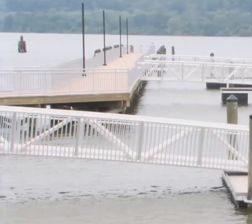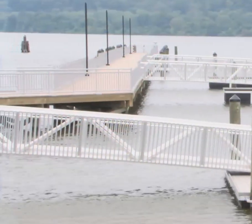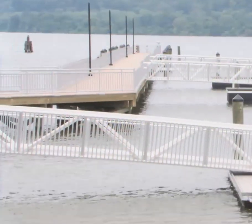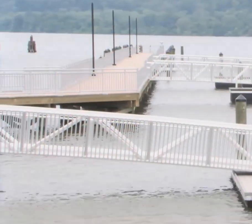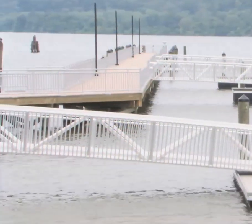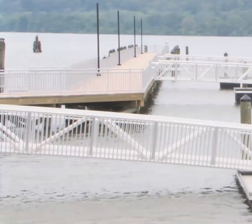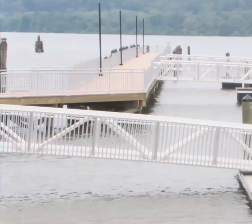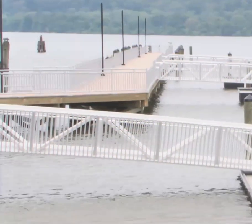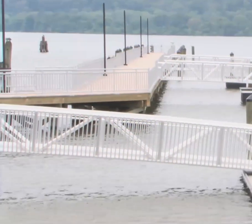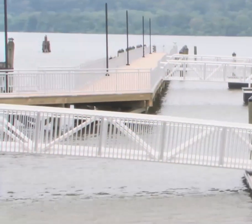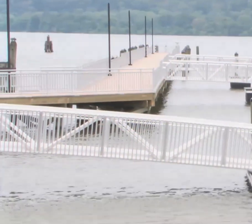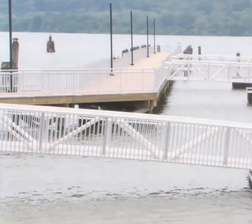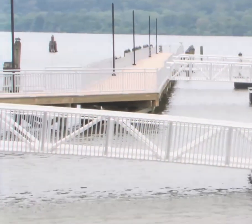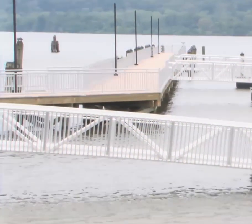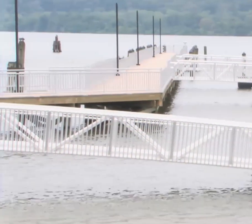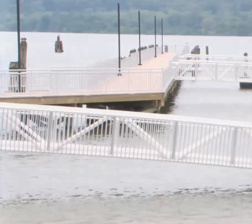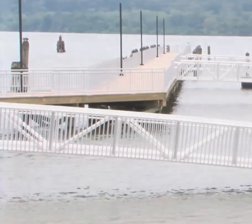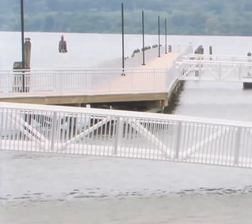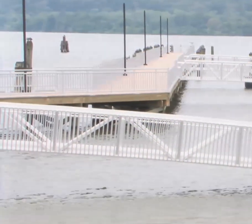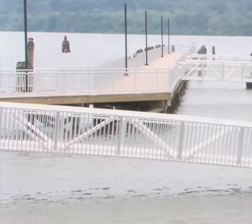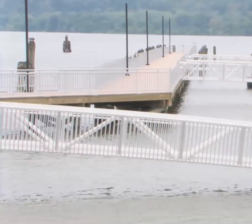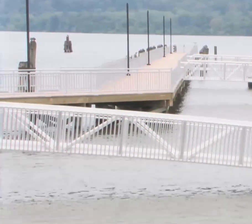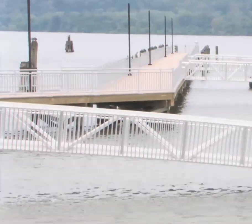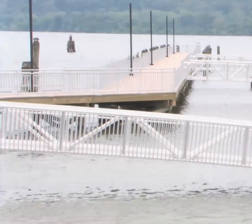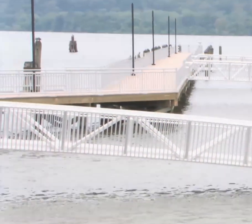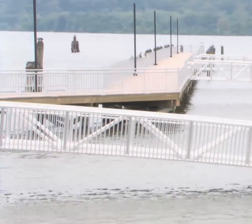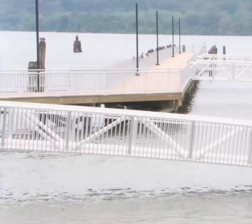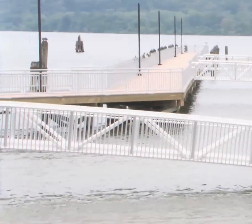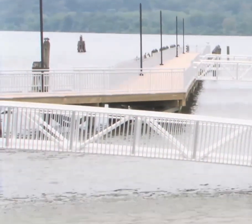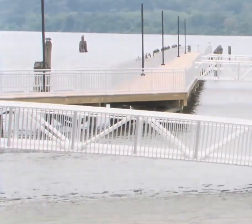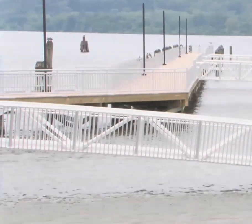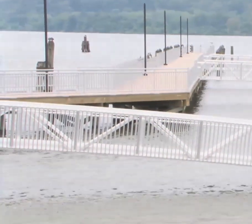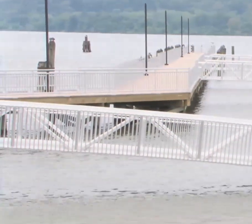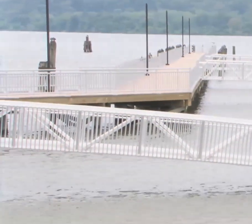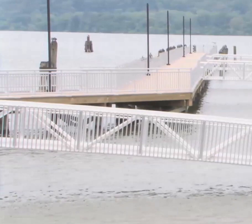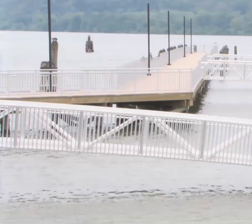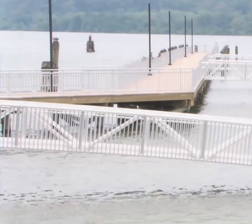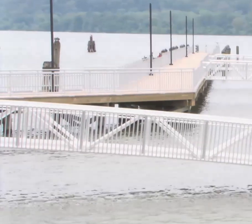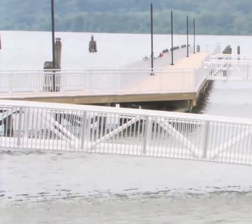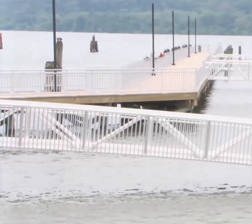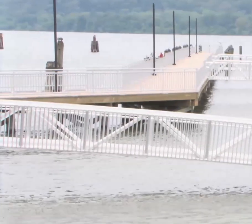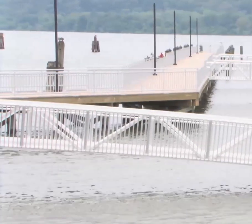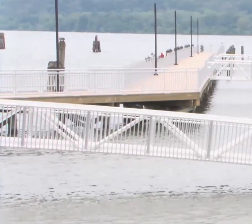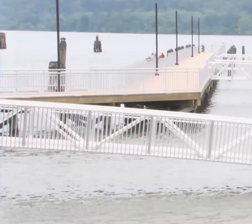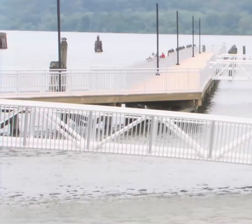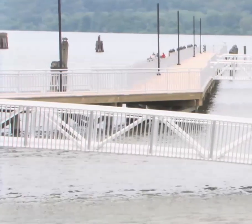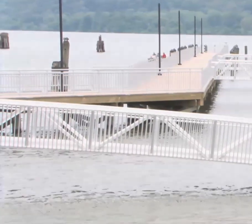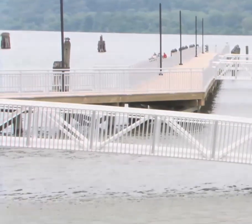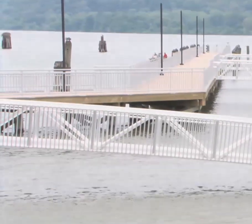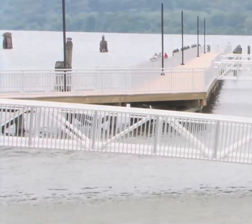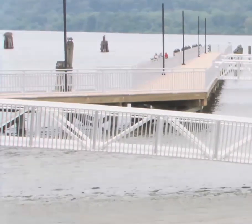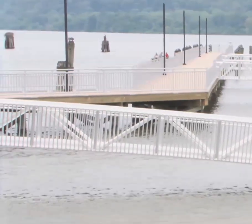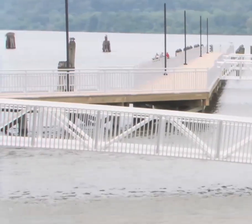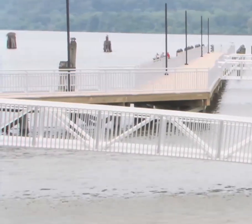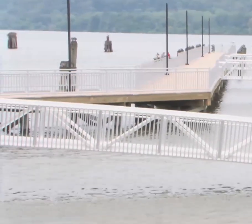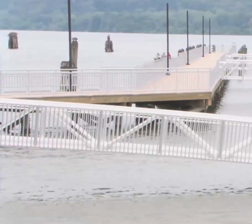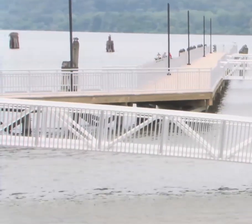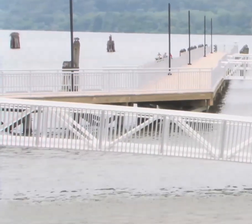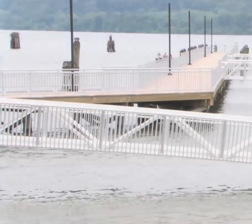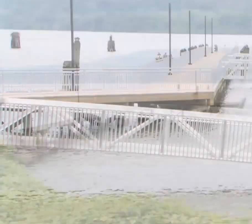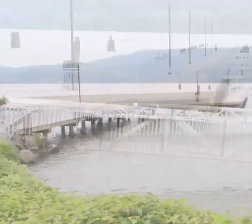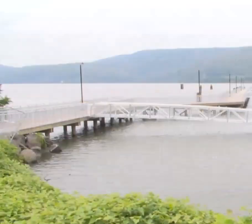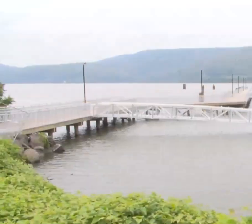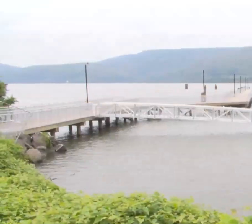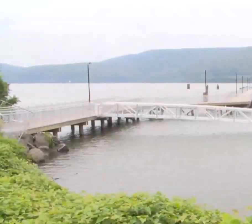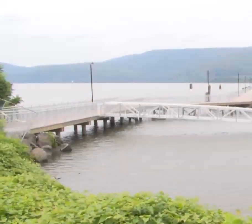of a few minor additions, but that park has now allowed our residents the most beautiful view of our waterfront.